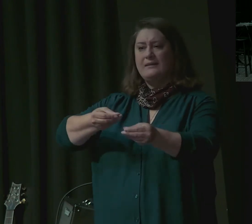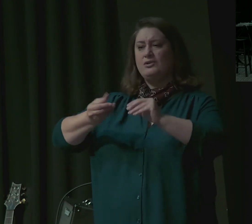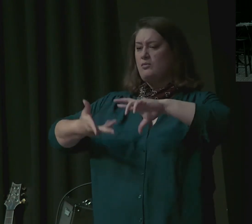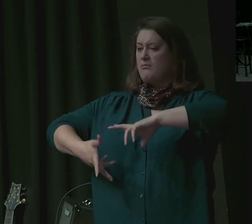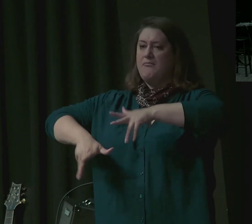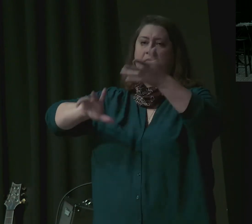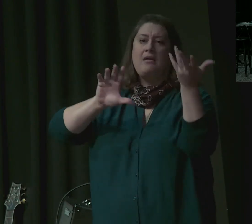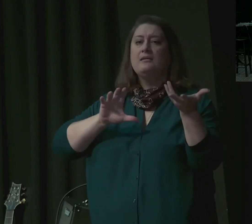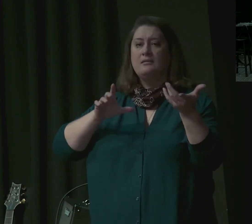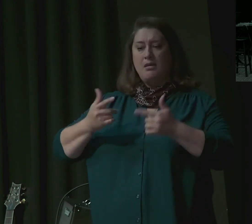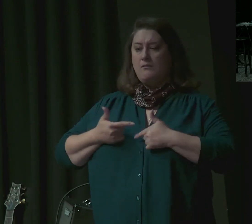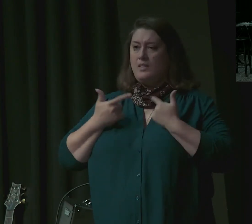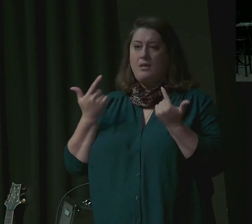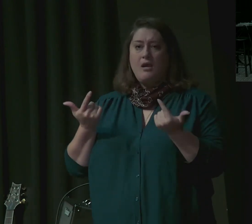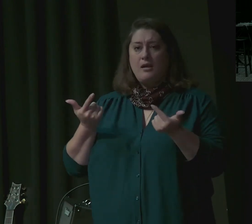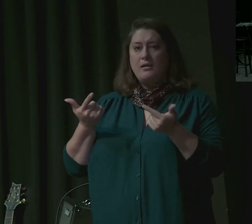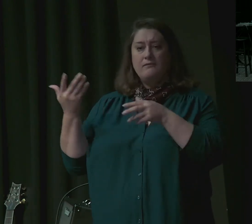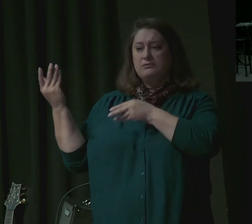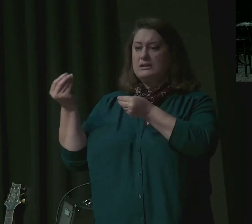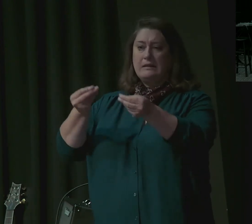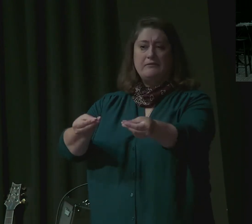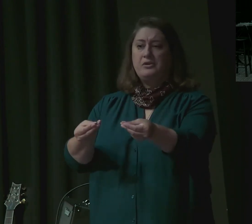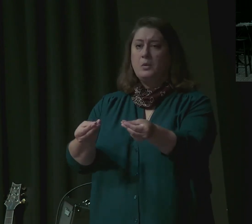And often God's tests are pop quizzes.